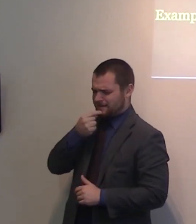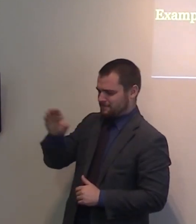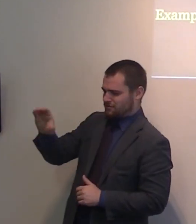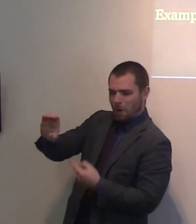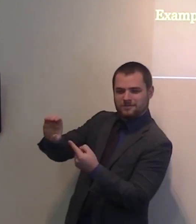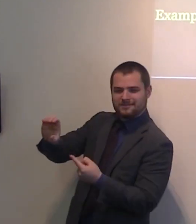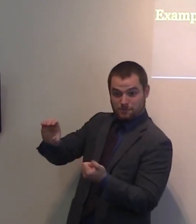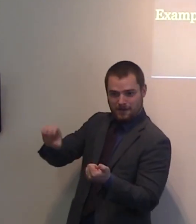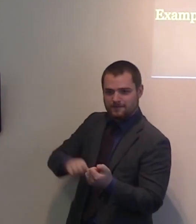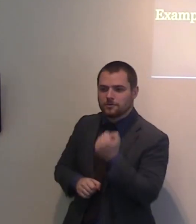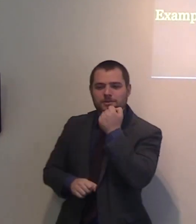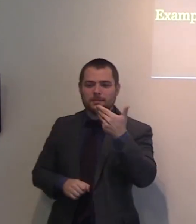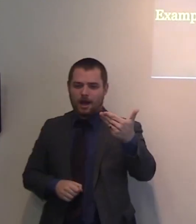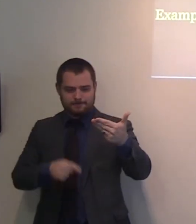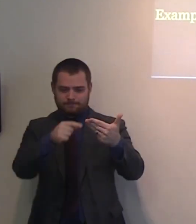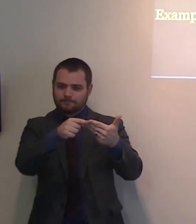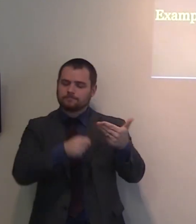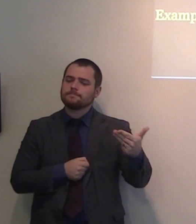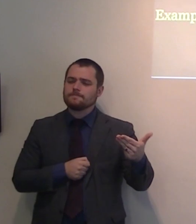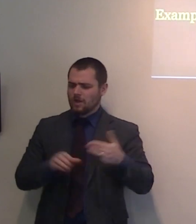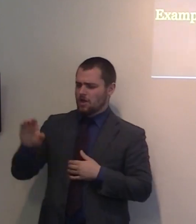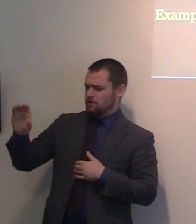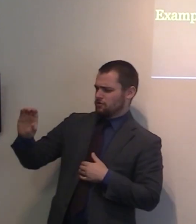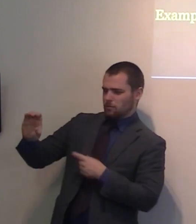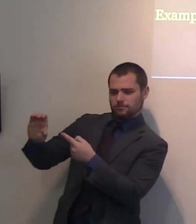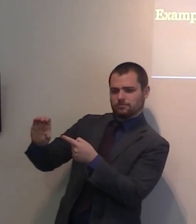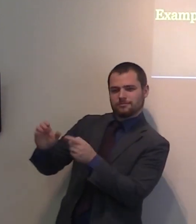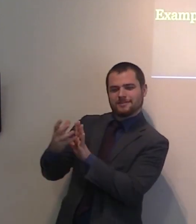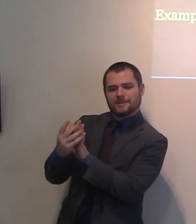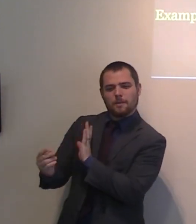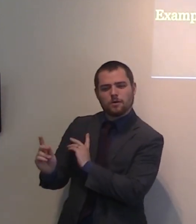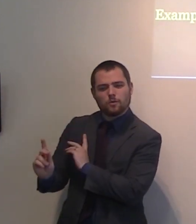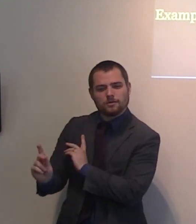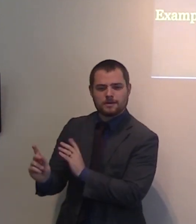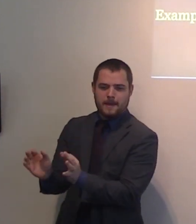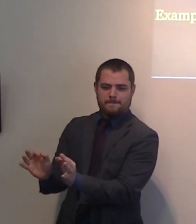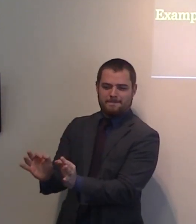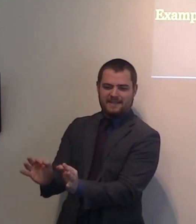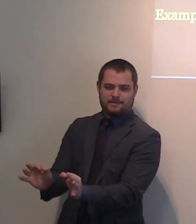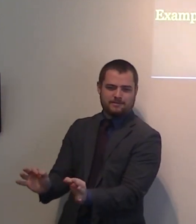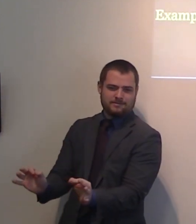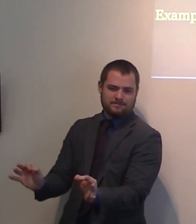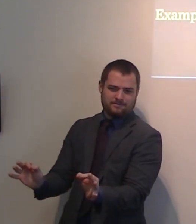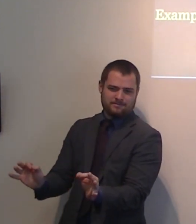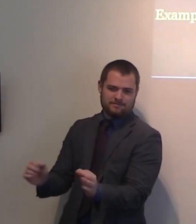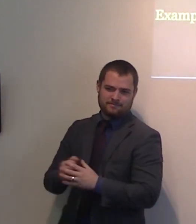symbolizes peace. Because in that text, the Lord Jesus Christ is linking and connecting salt with peace.